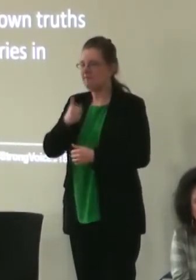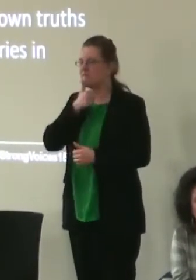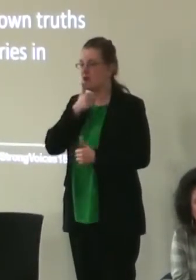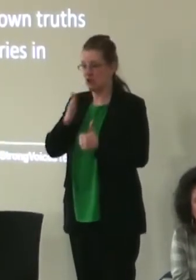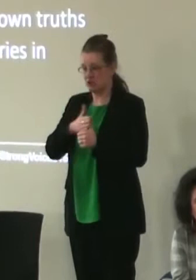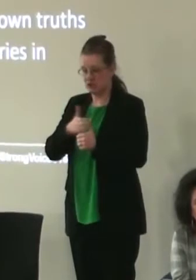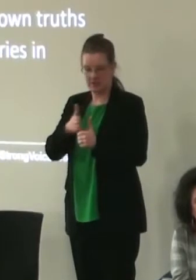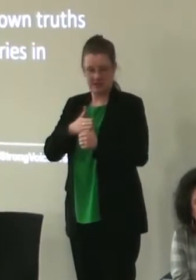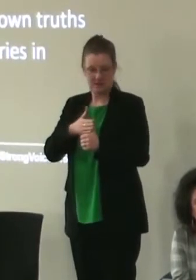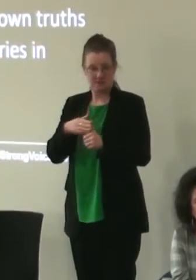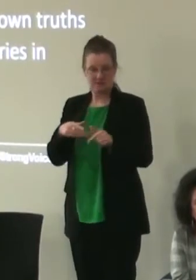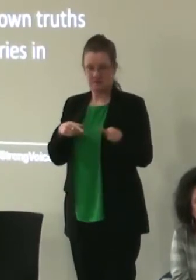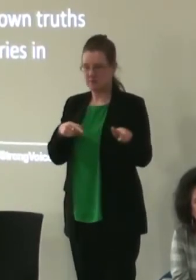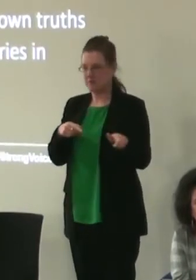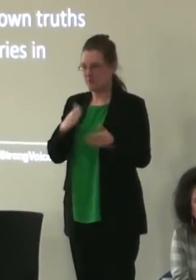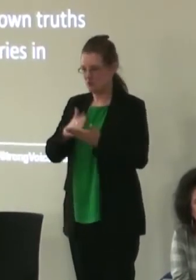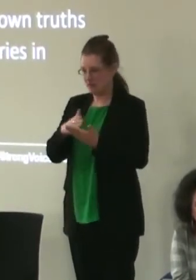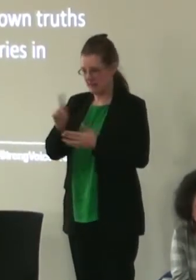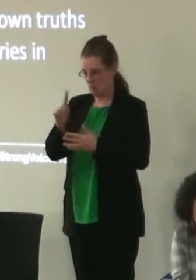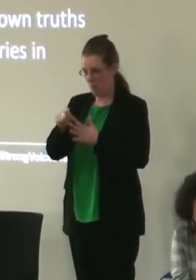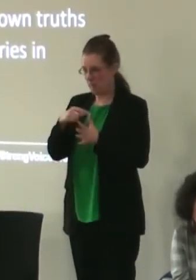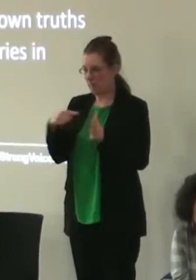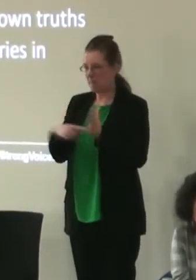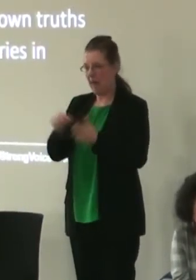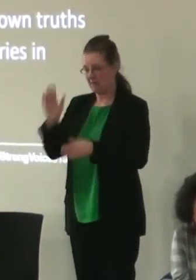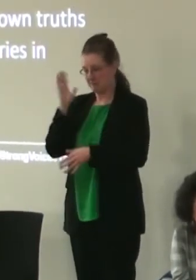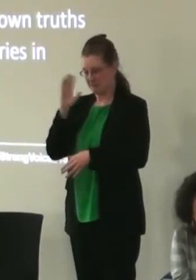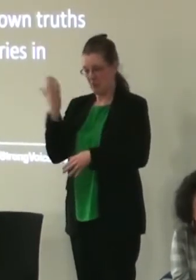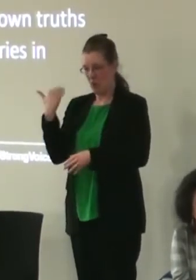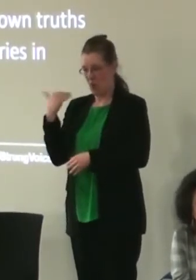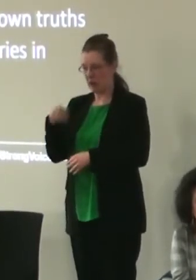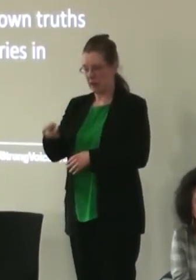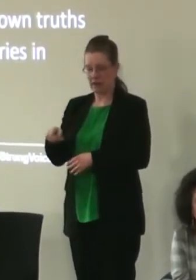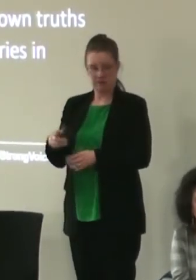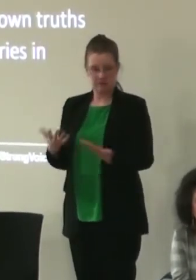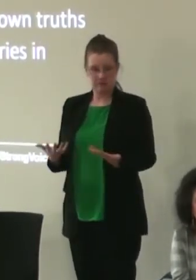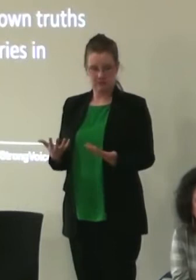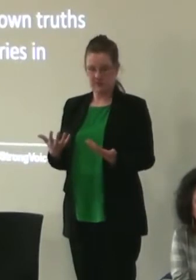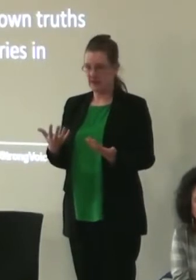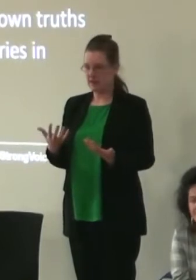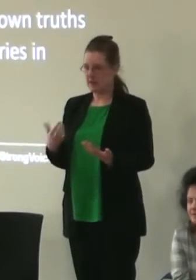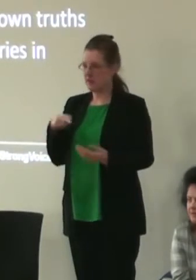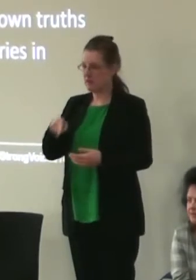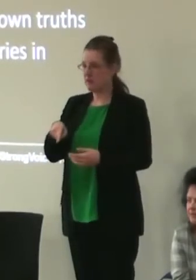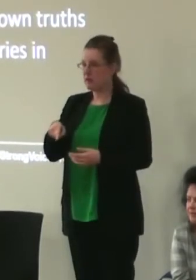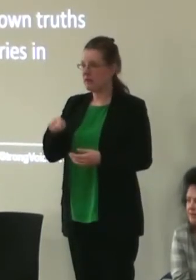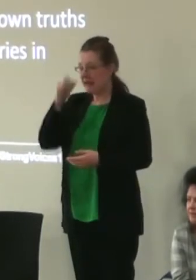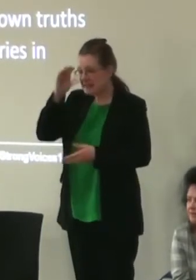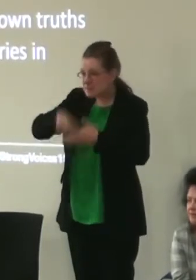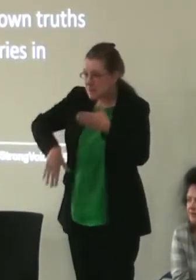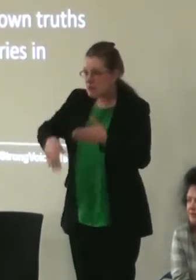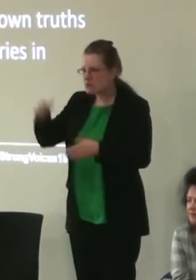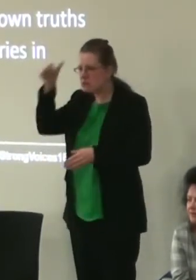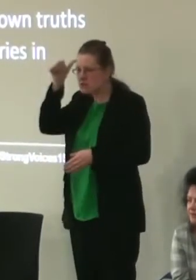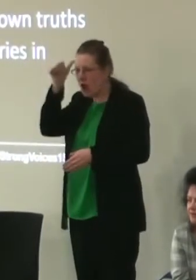this actually, I think, leads nicely from what Pat was saying. How do we stop losing experiences and